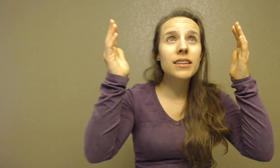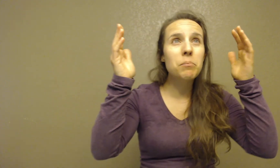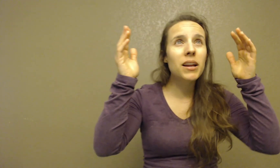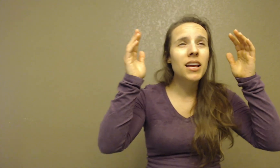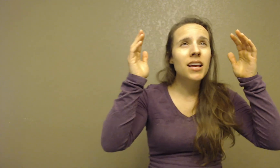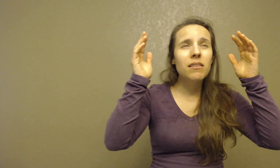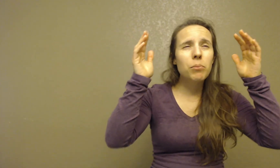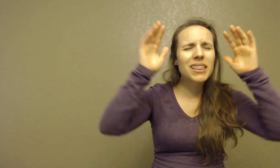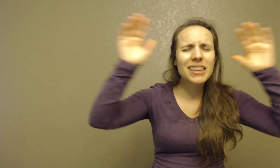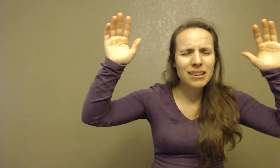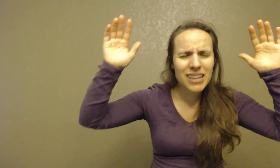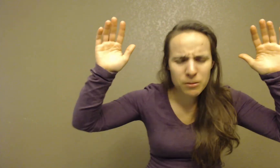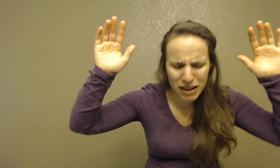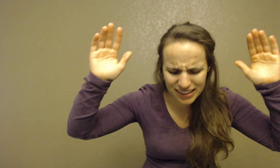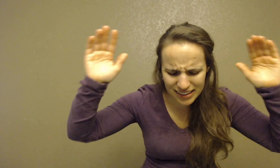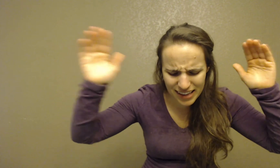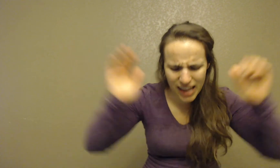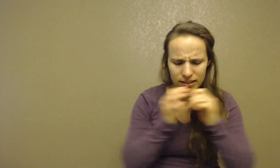see. But things made sense.